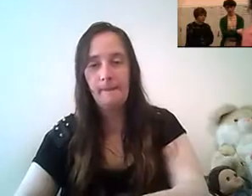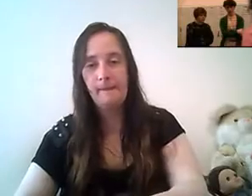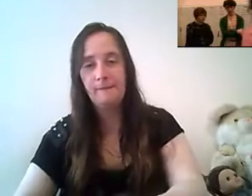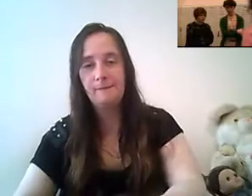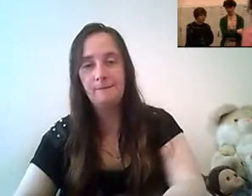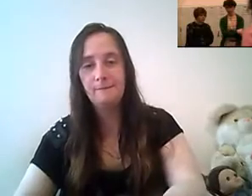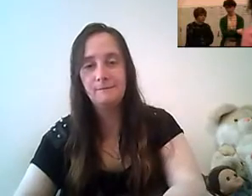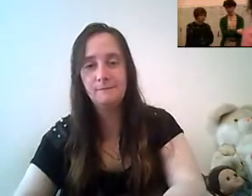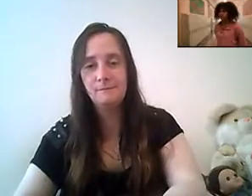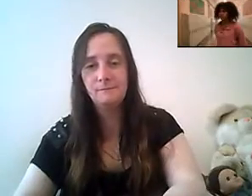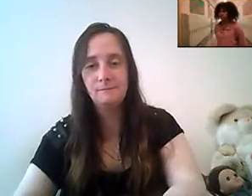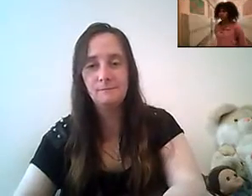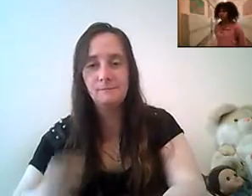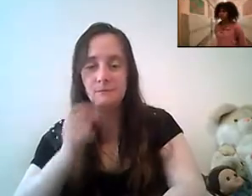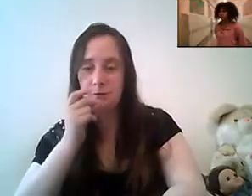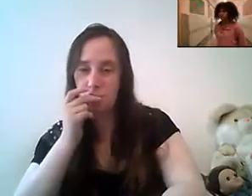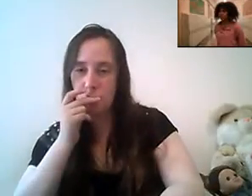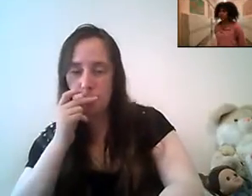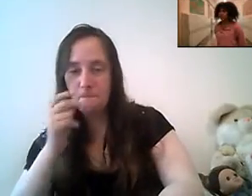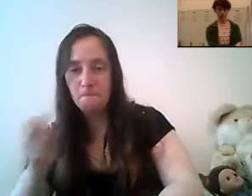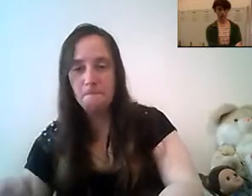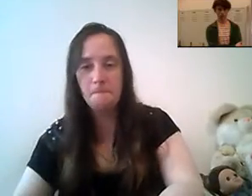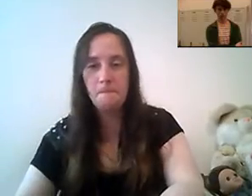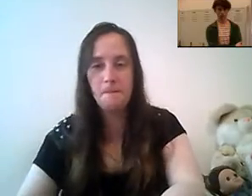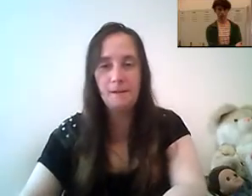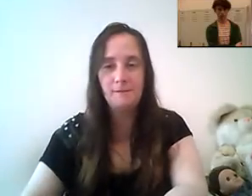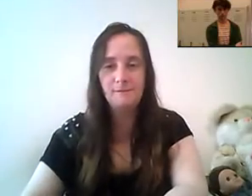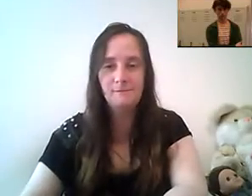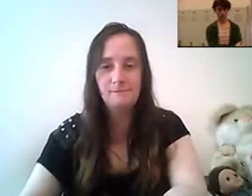um why what's on the tape